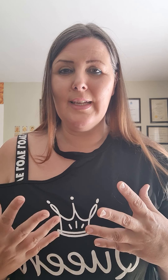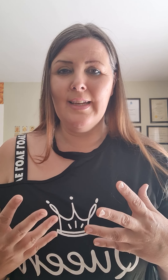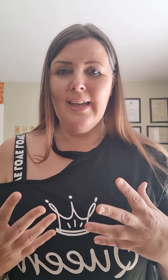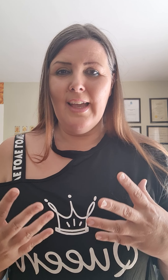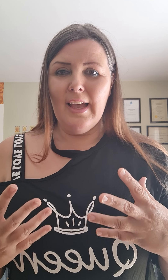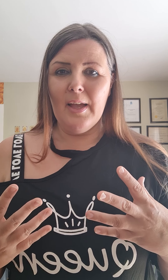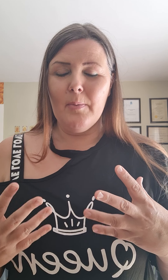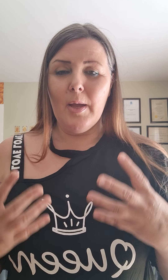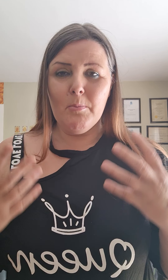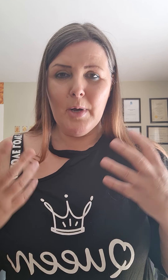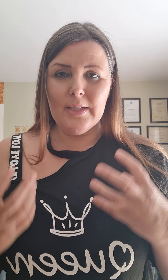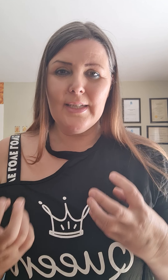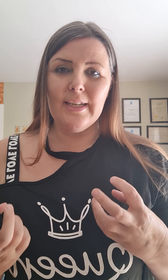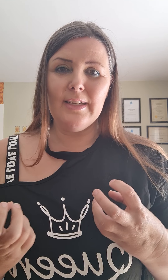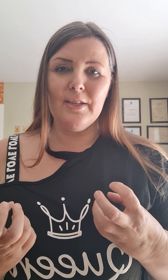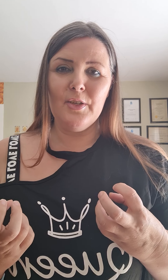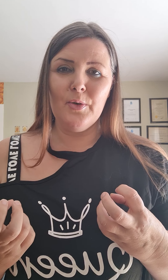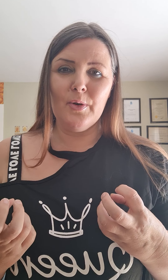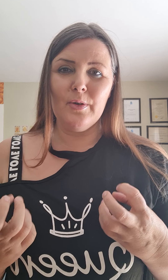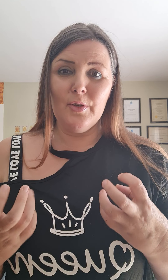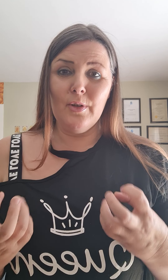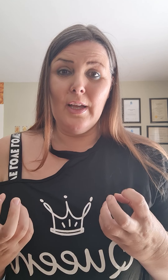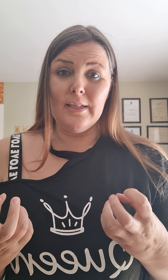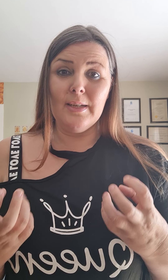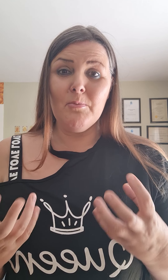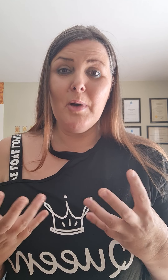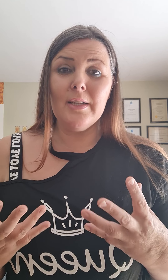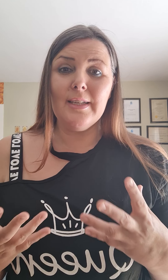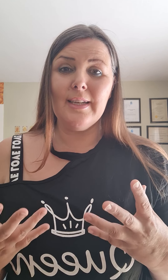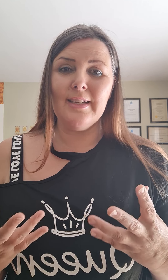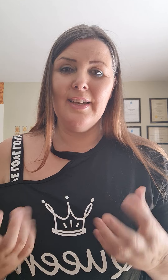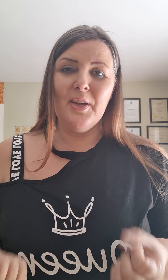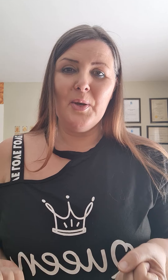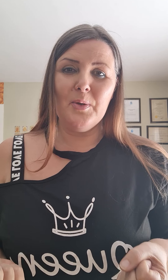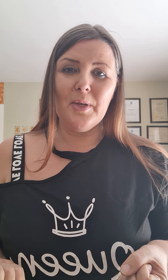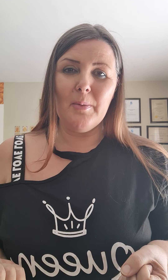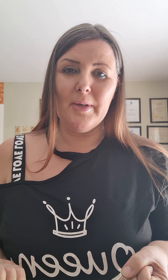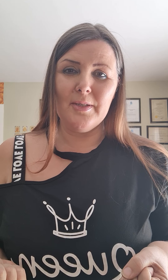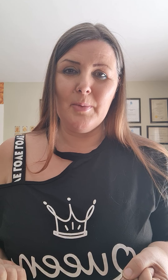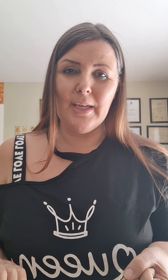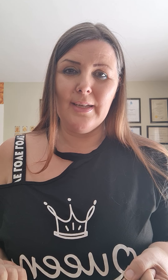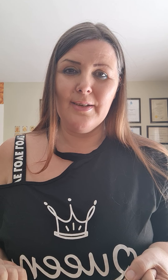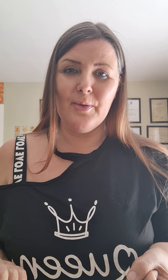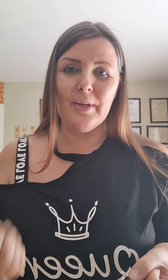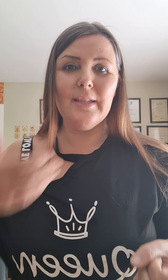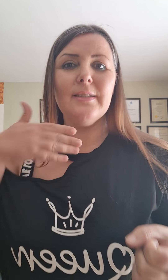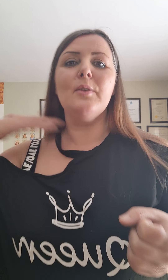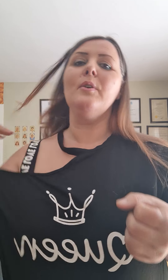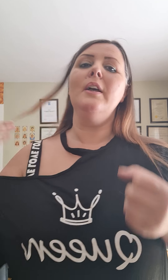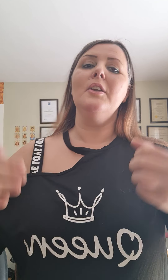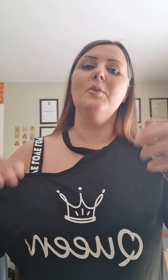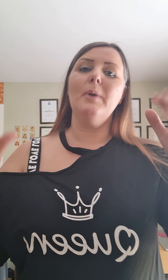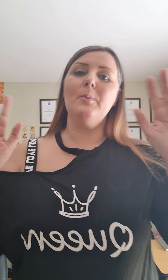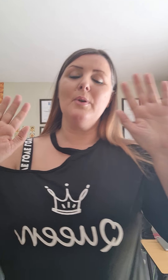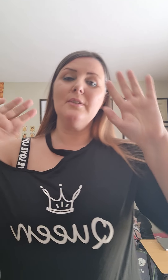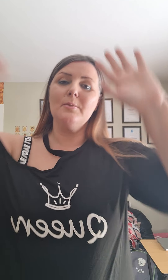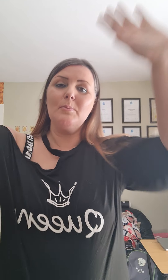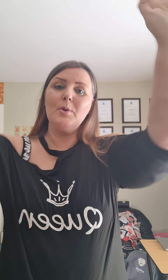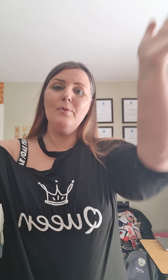embodying your your light embodying who you came here to be okay so you might want to move